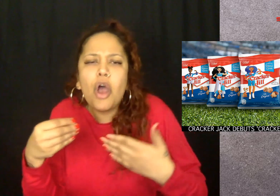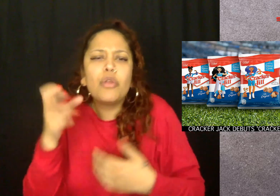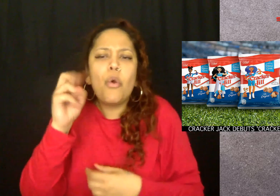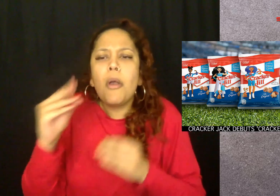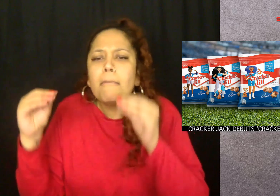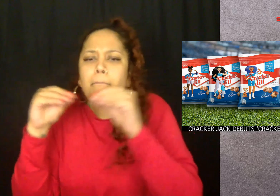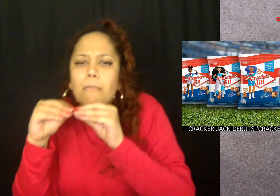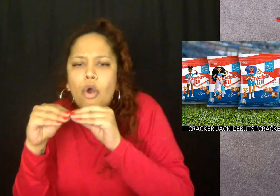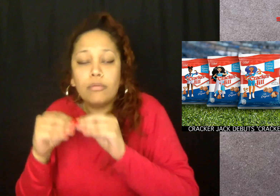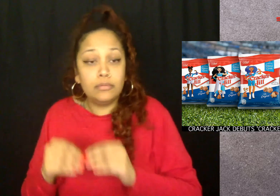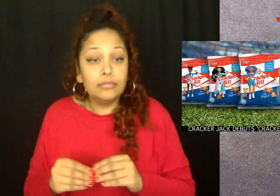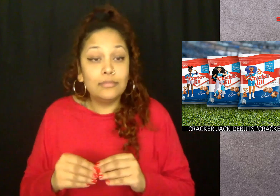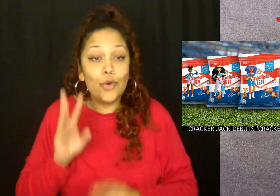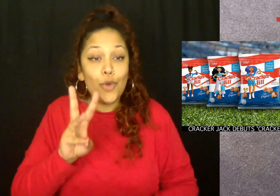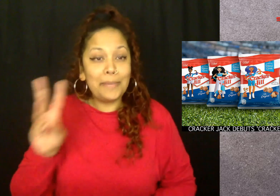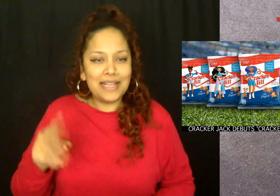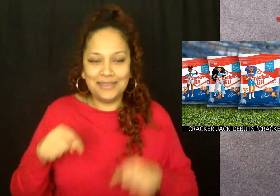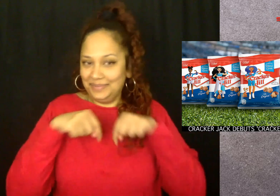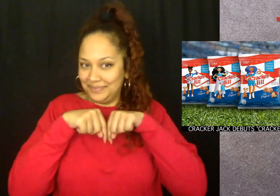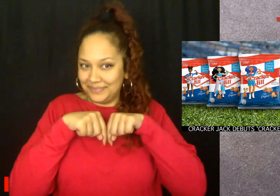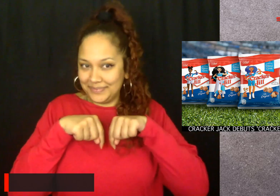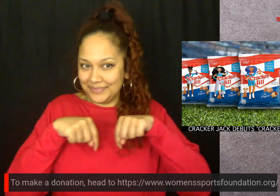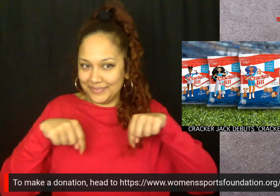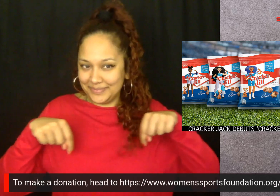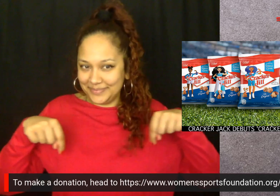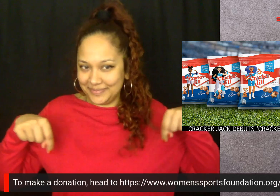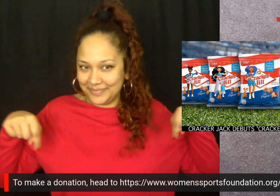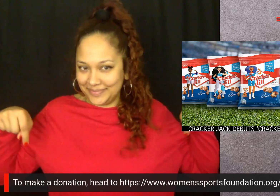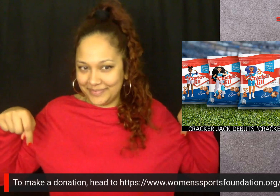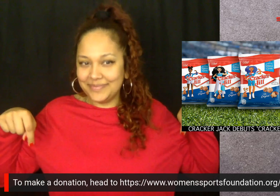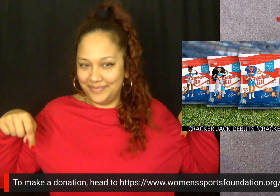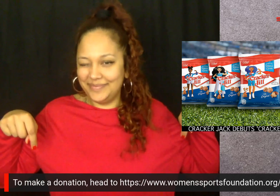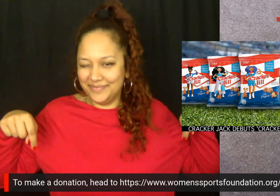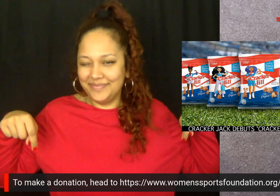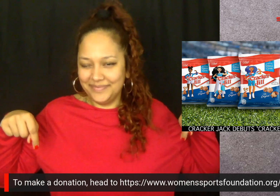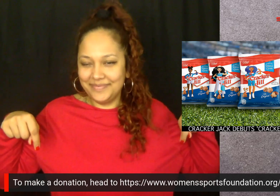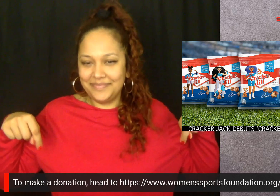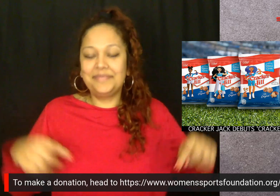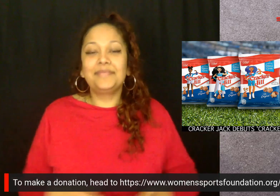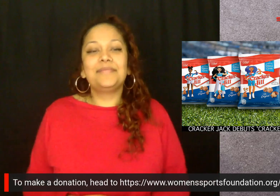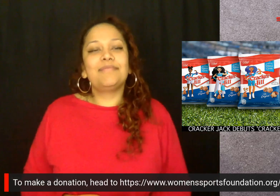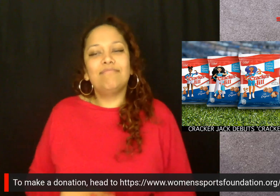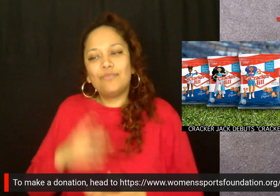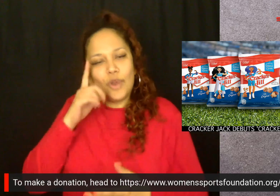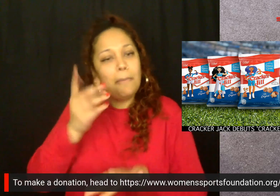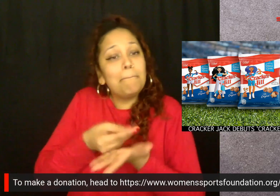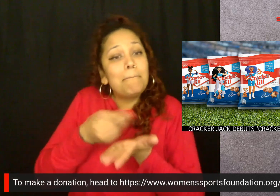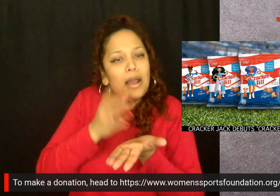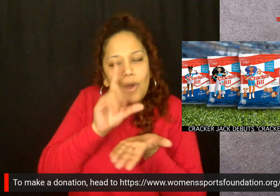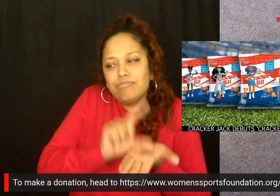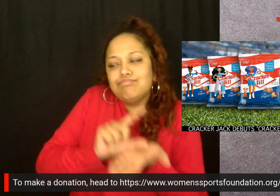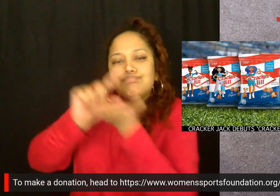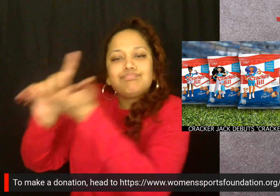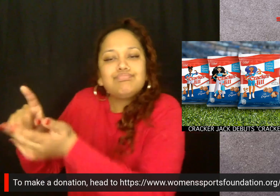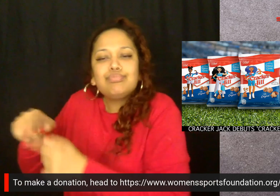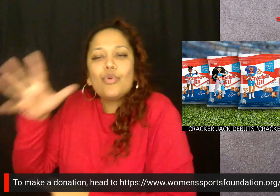here at this website to the Women's Sports Foundation which